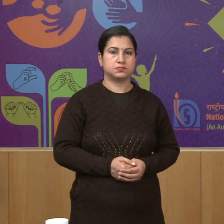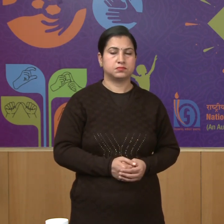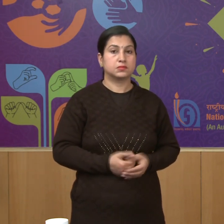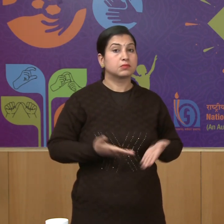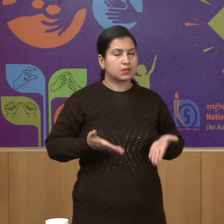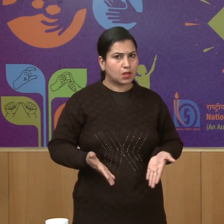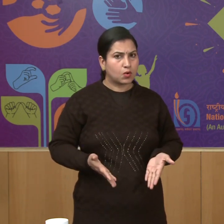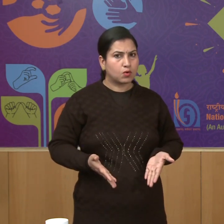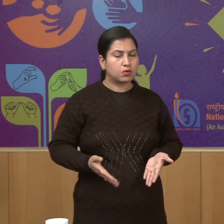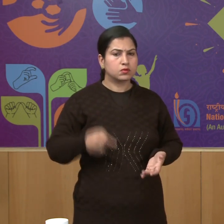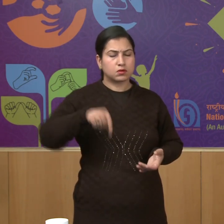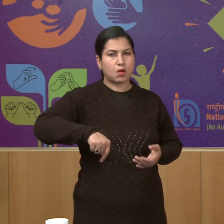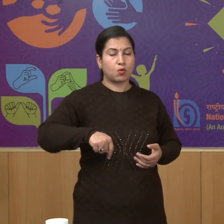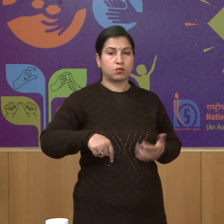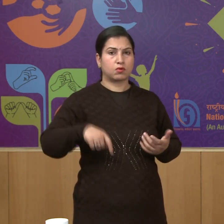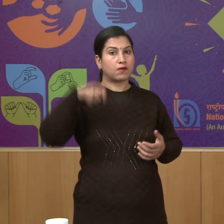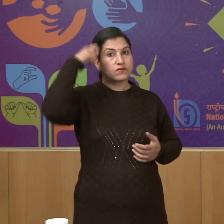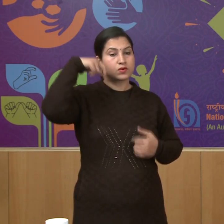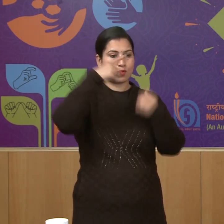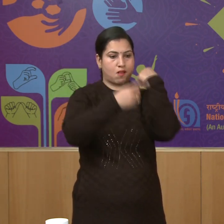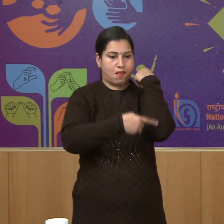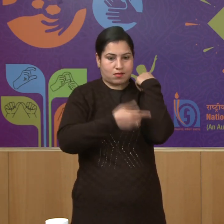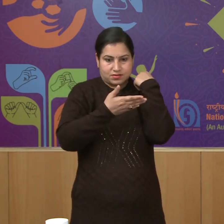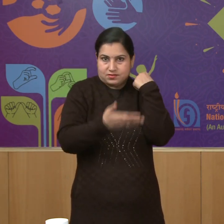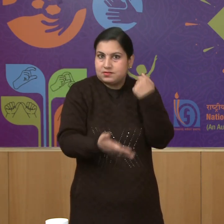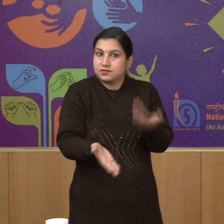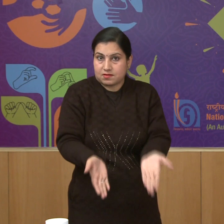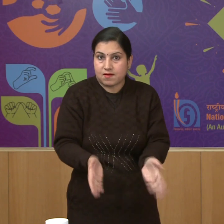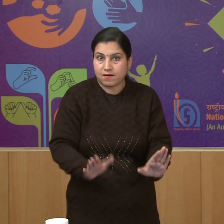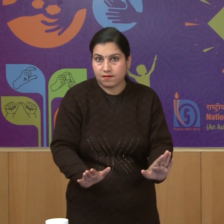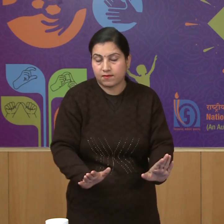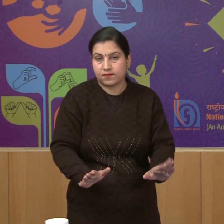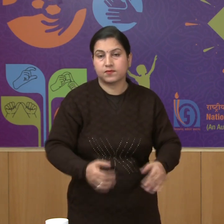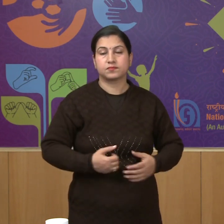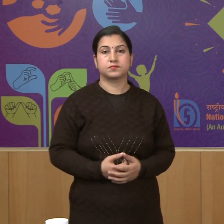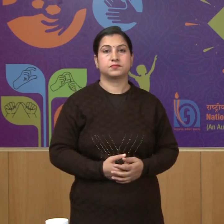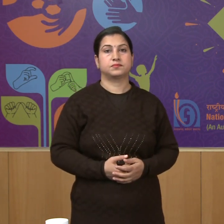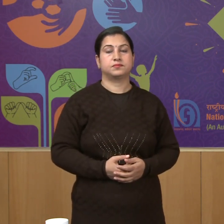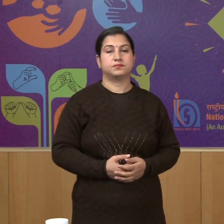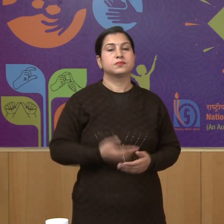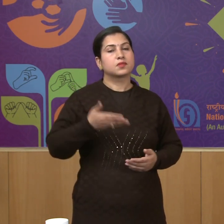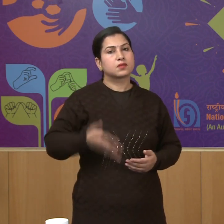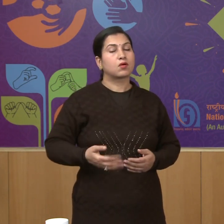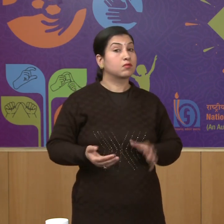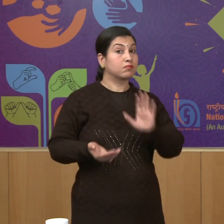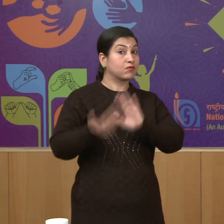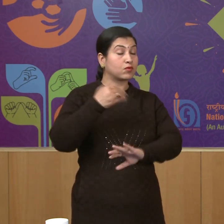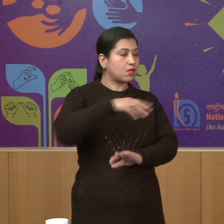now as we have come to the end of this video let us now summarize